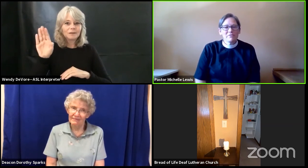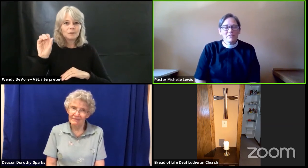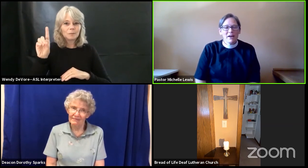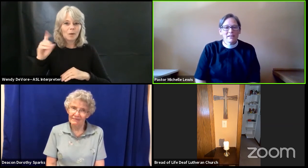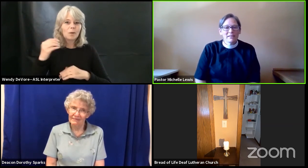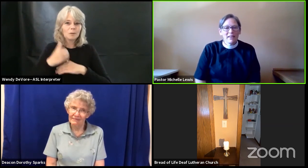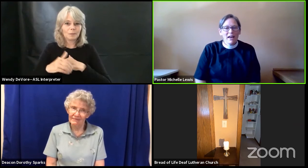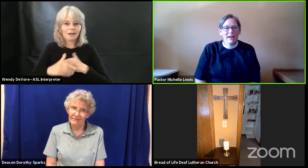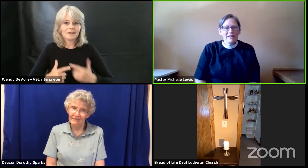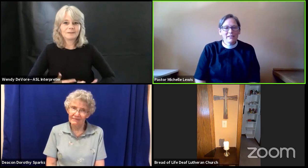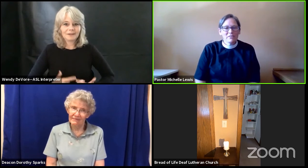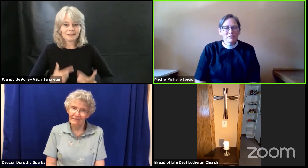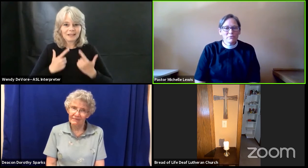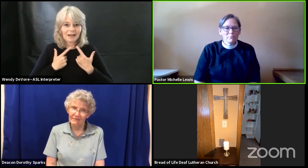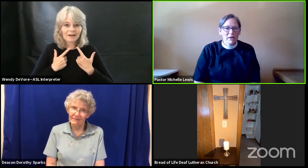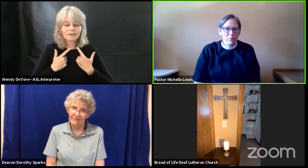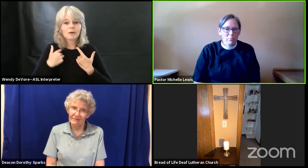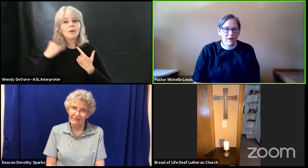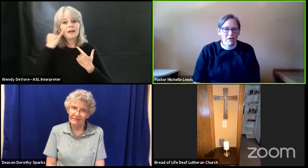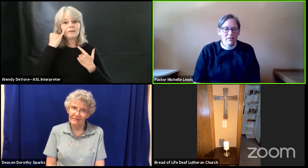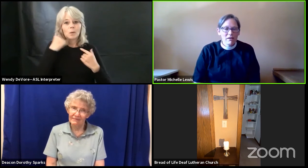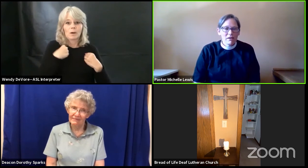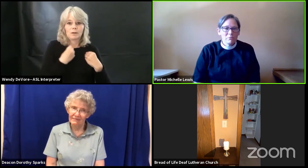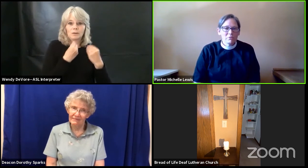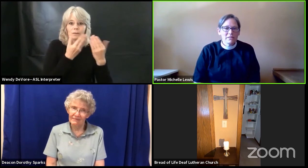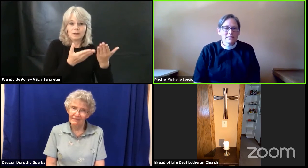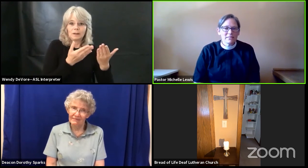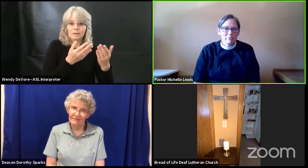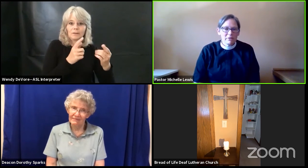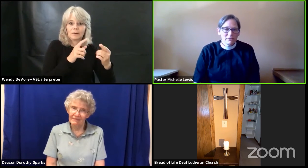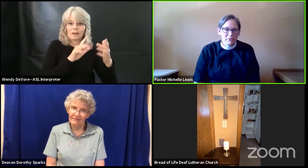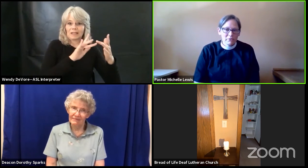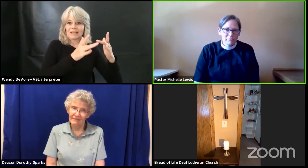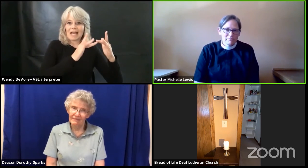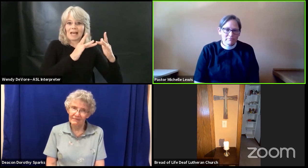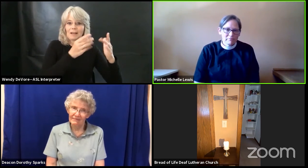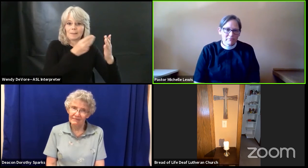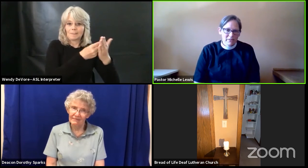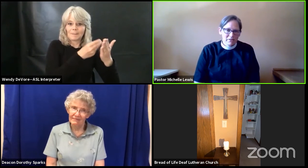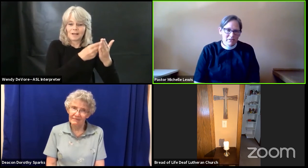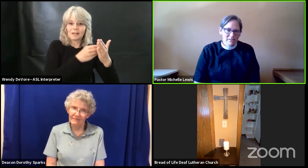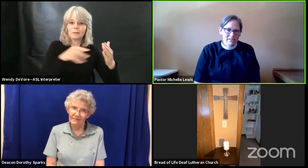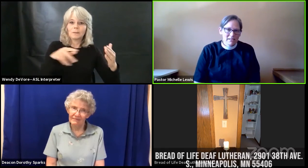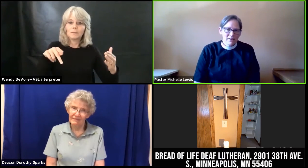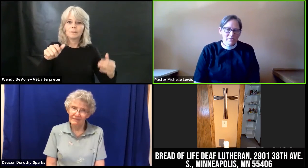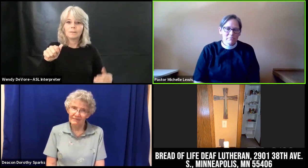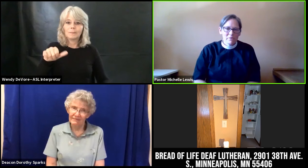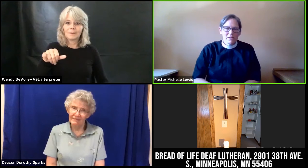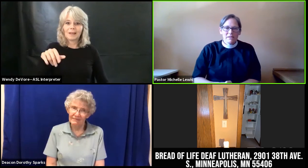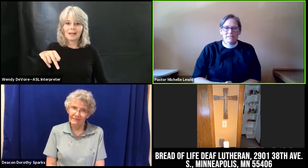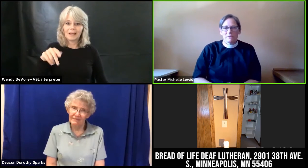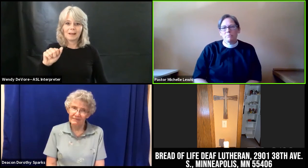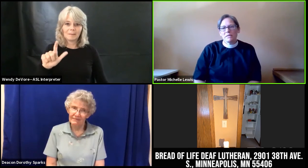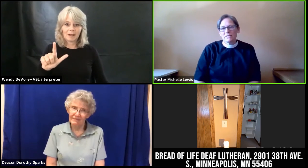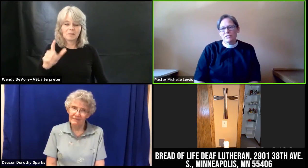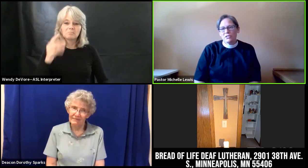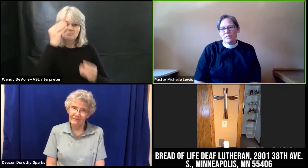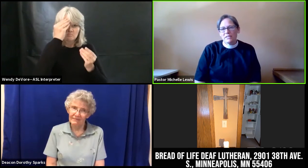online through paypal please let me know you can type a message in